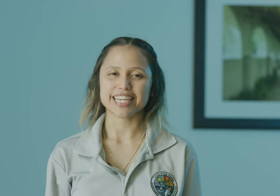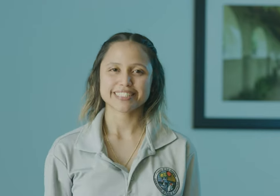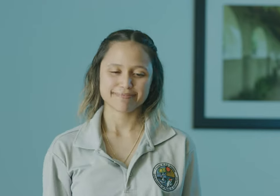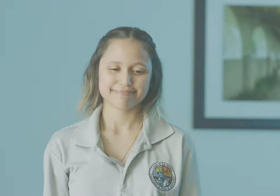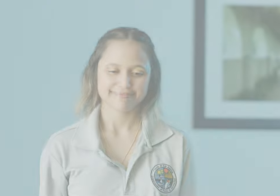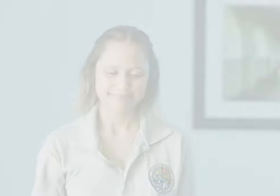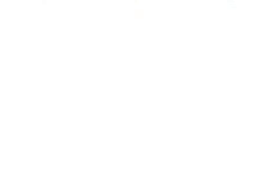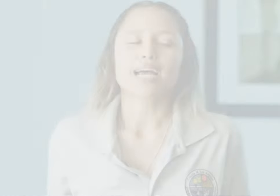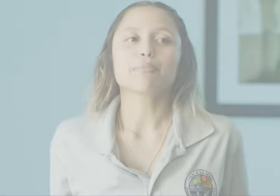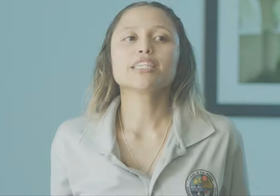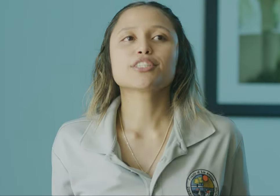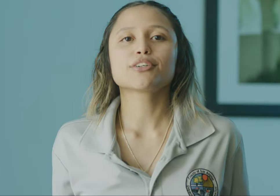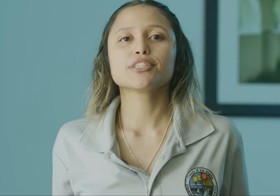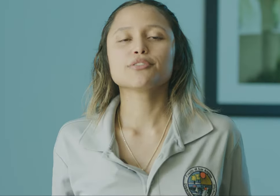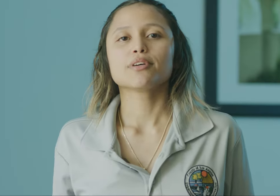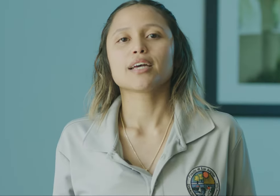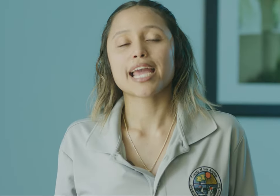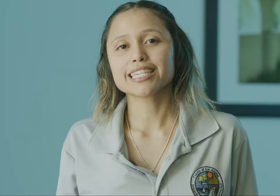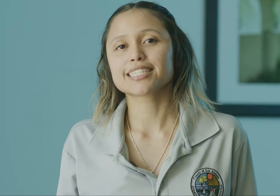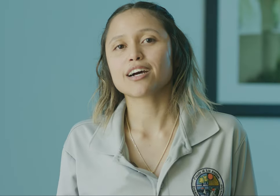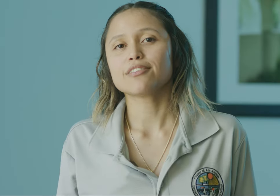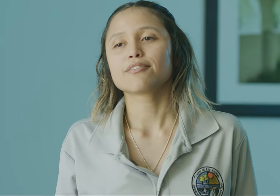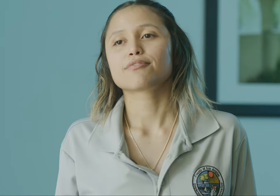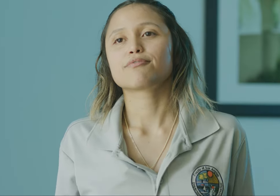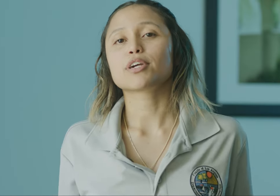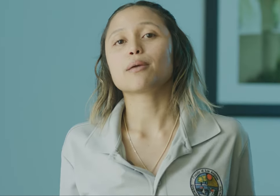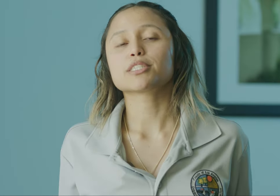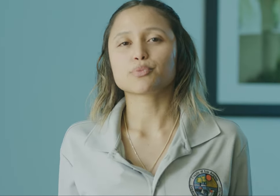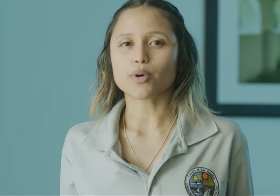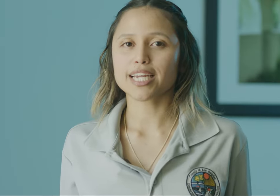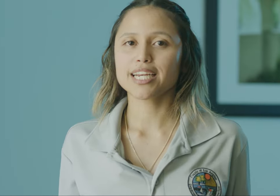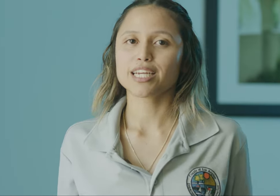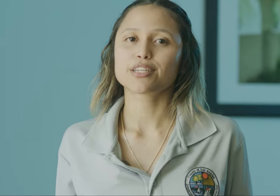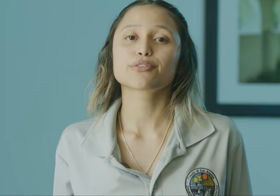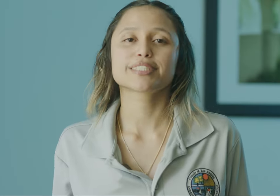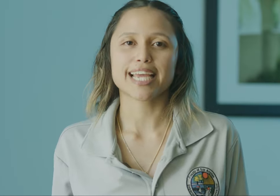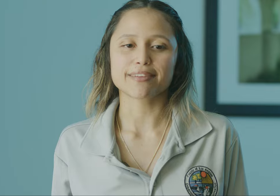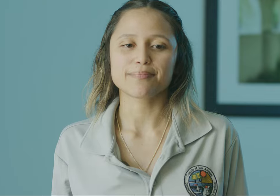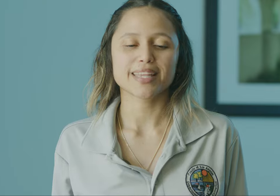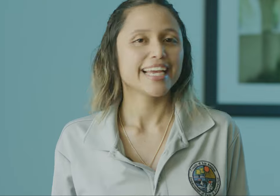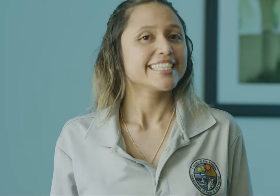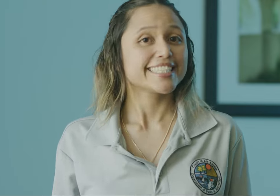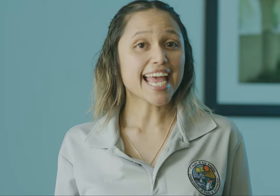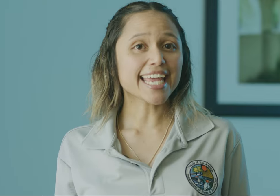I'm going to show you ASL for numbers one through ten. Ten